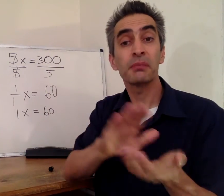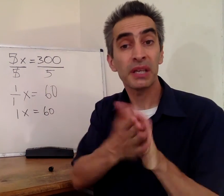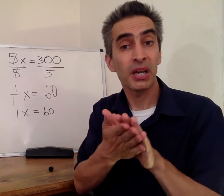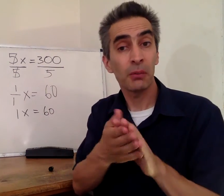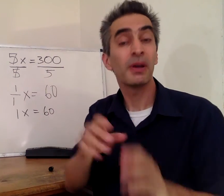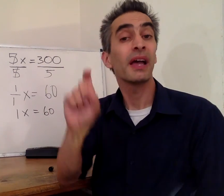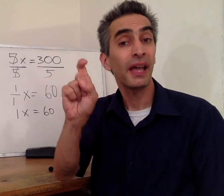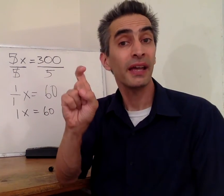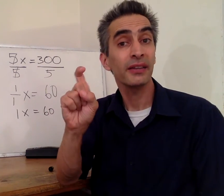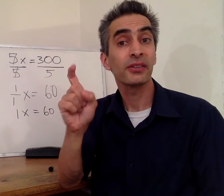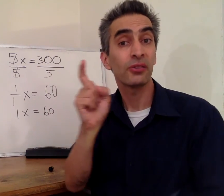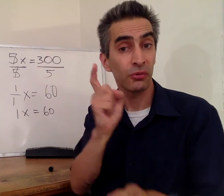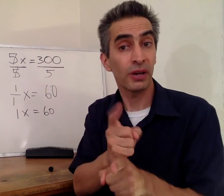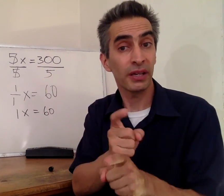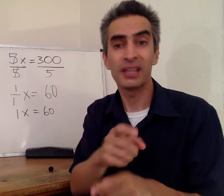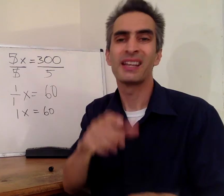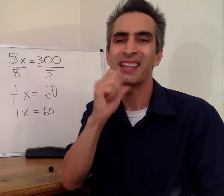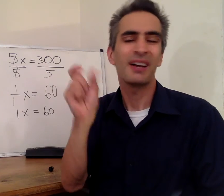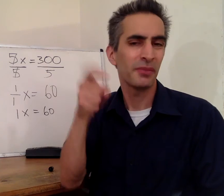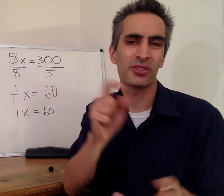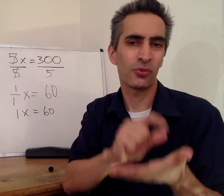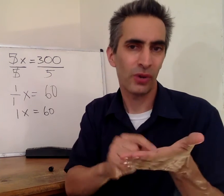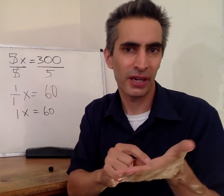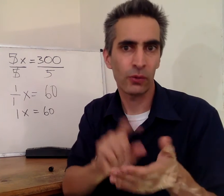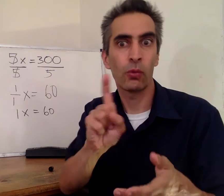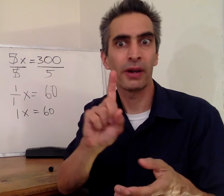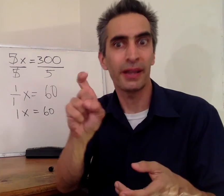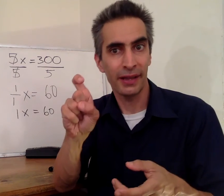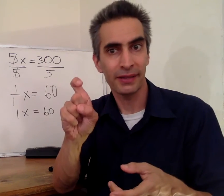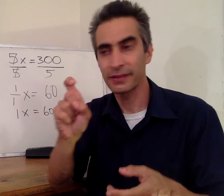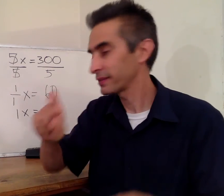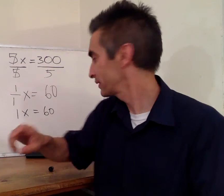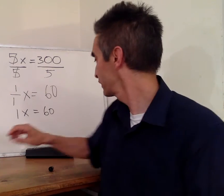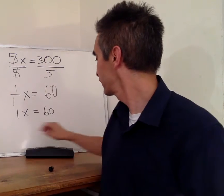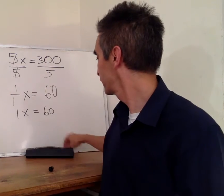1x, of course, can be changed to just x. We don't have to write 1x.